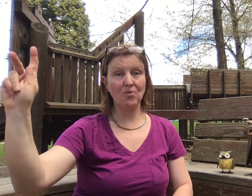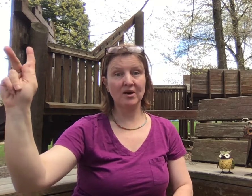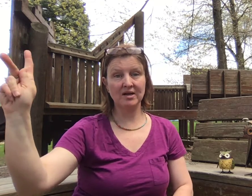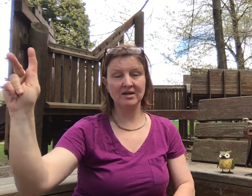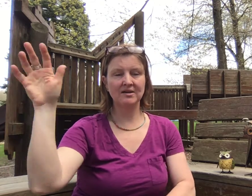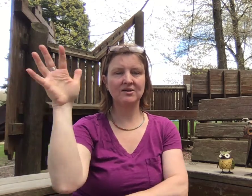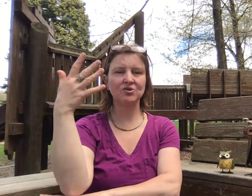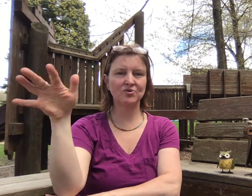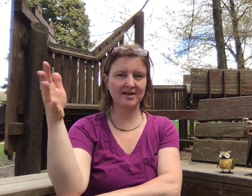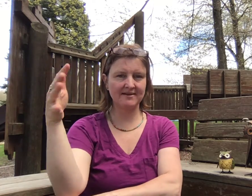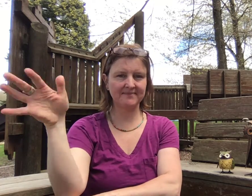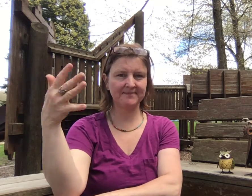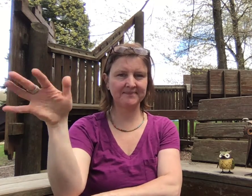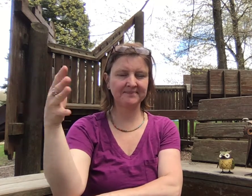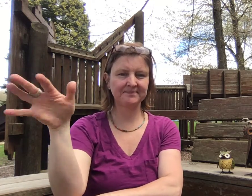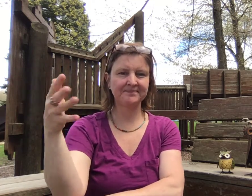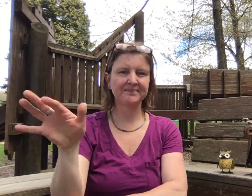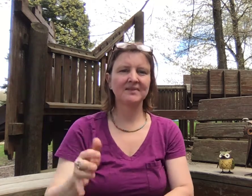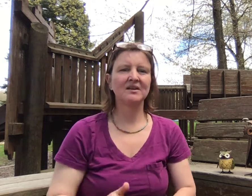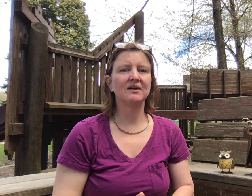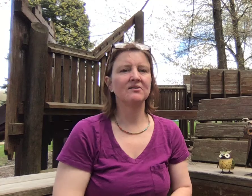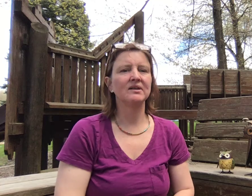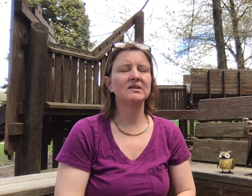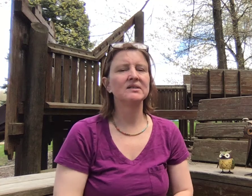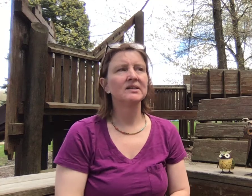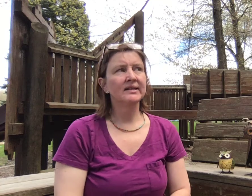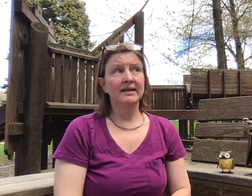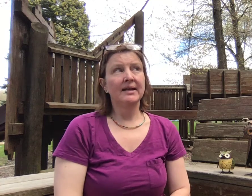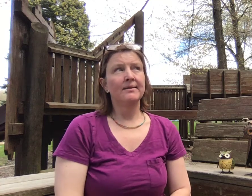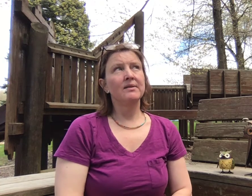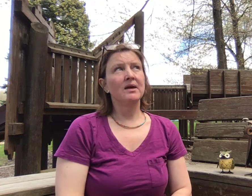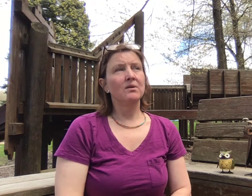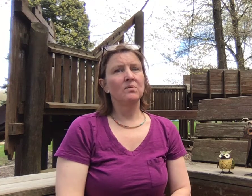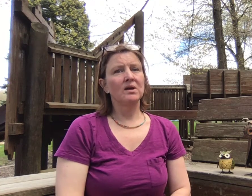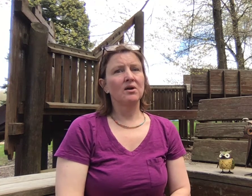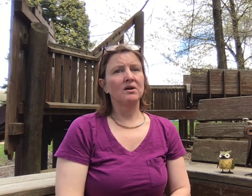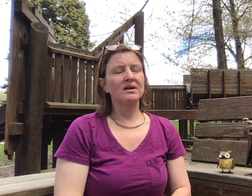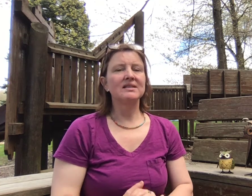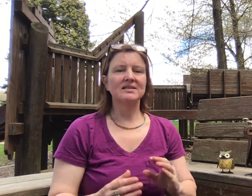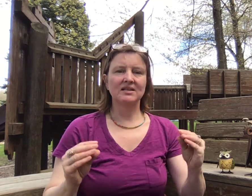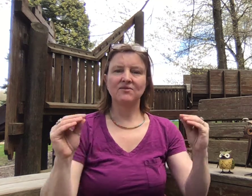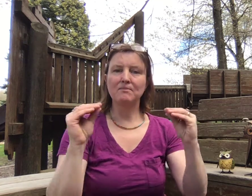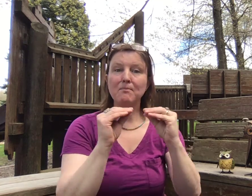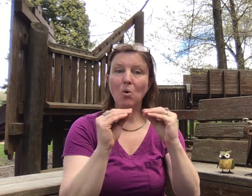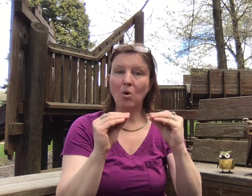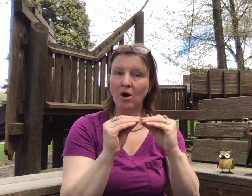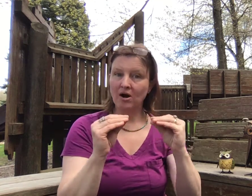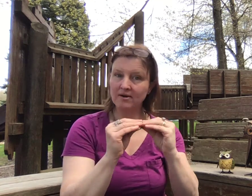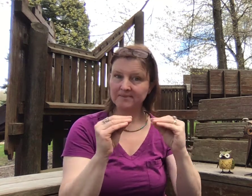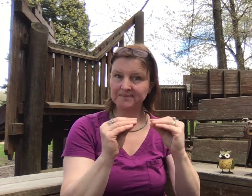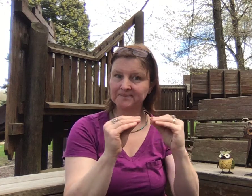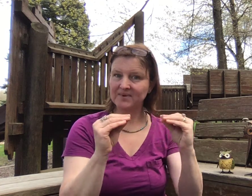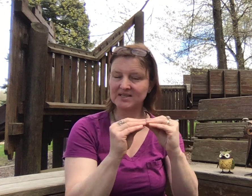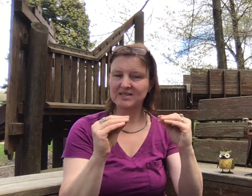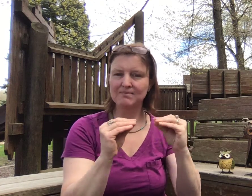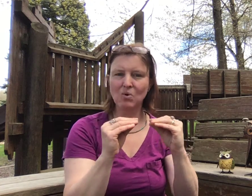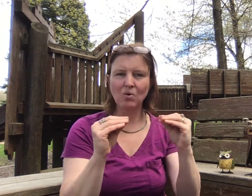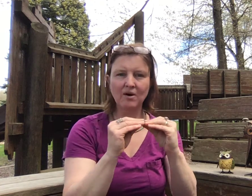tree. All right, then we are gonna need the signs for more. This is more.